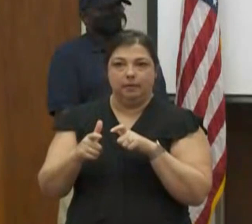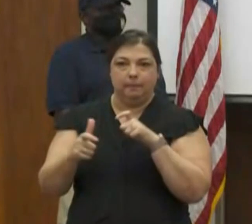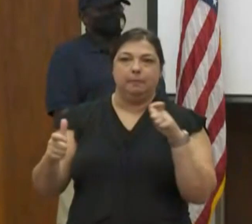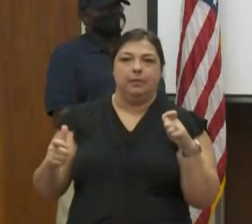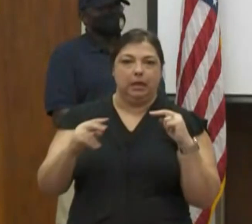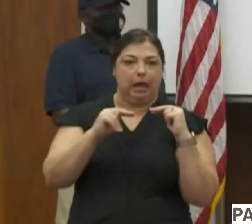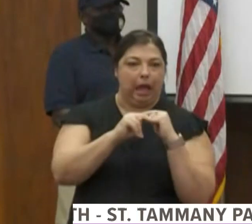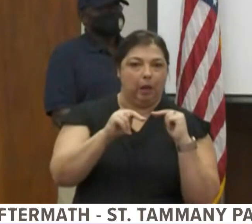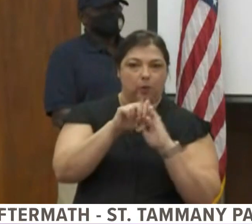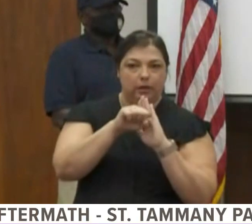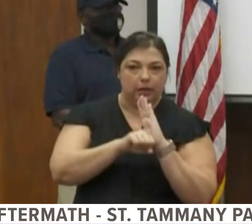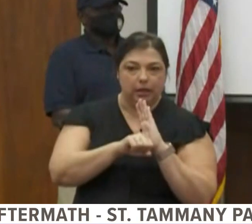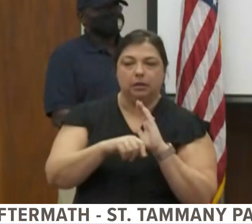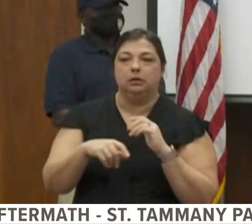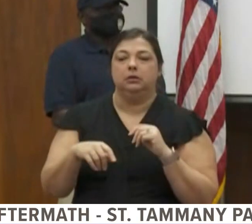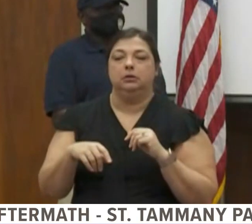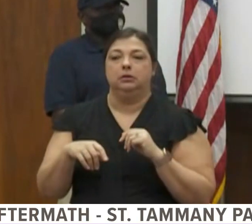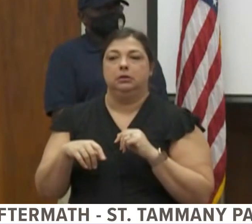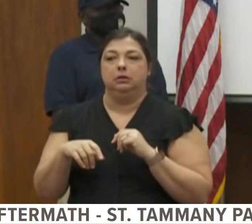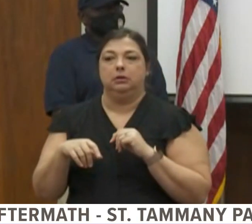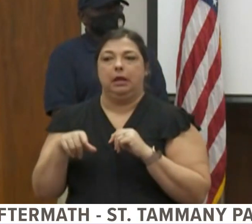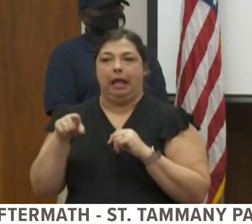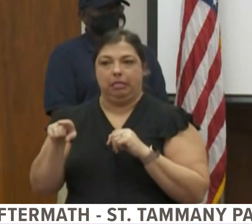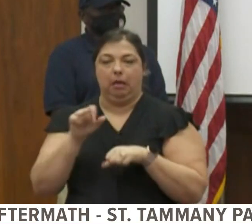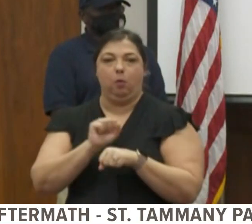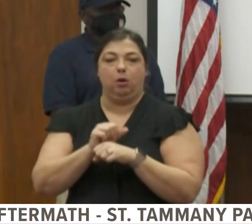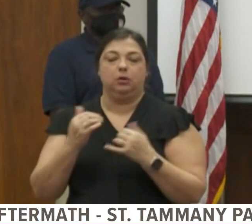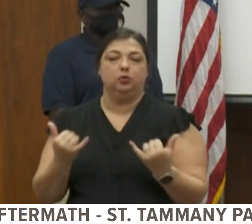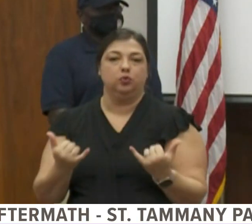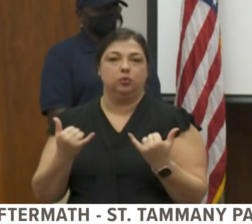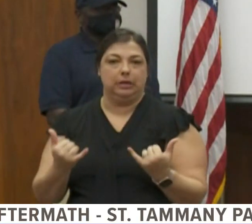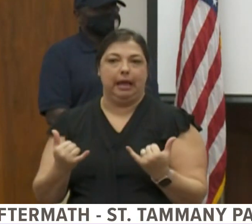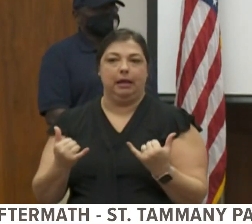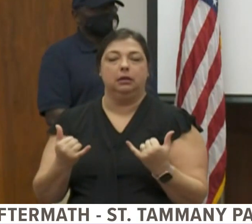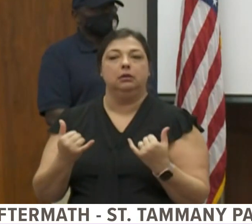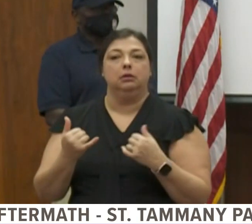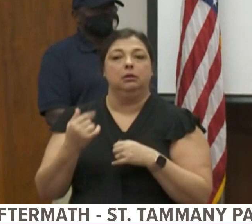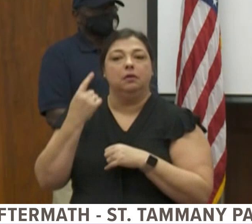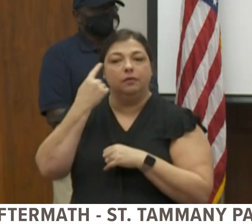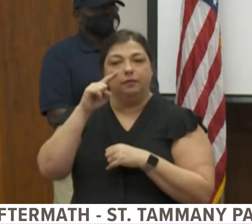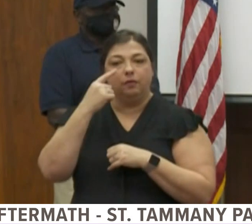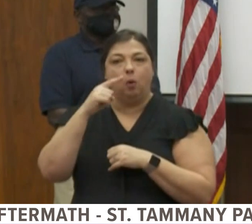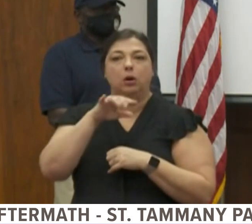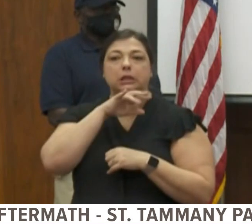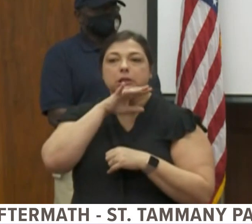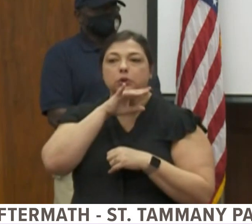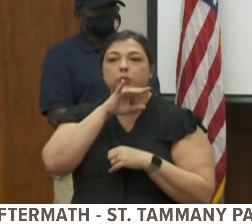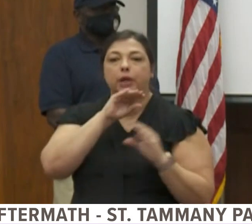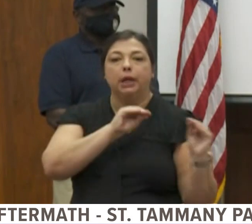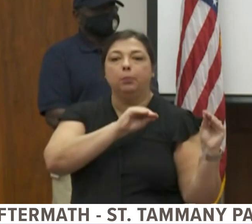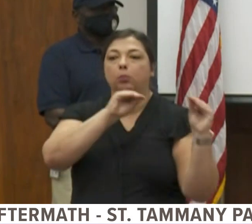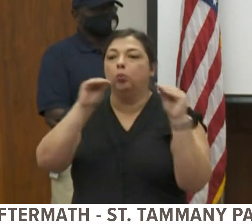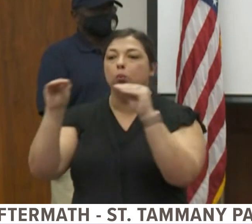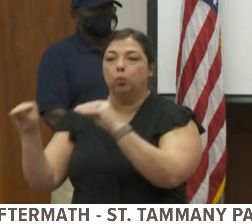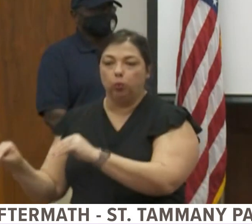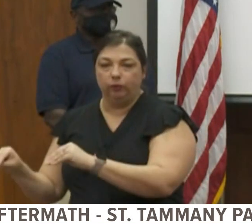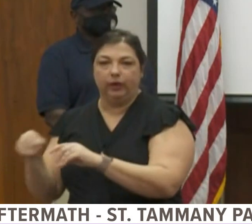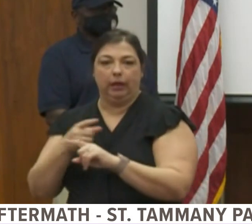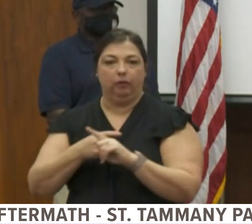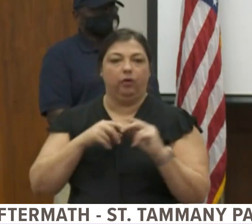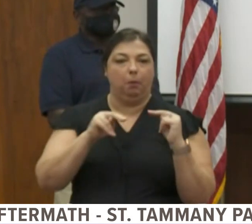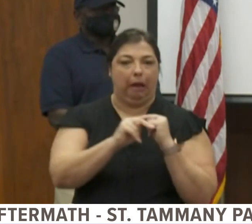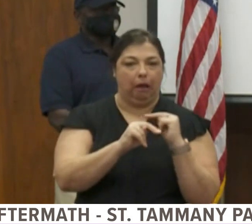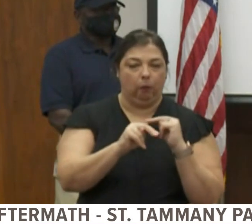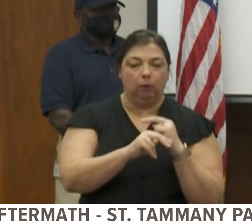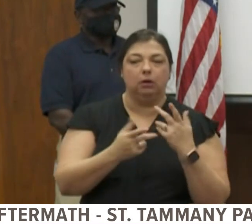state highways, and they're working today in moving debris from our parish roadways and they